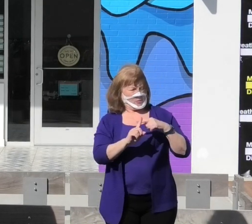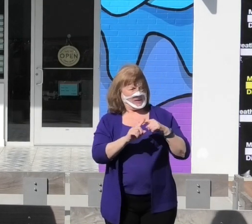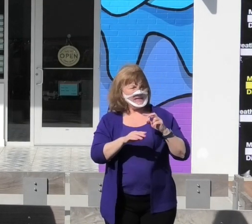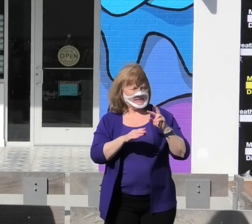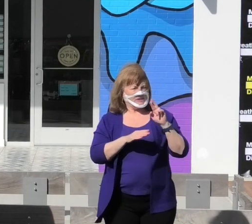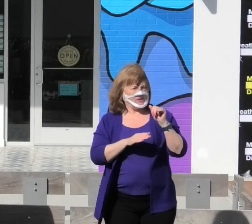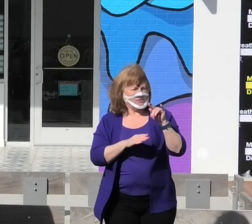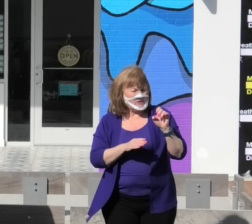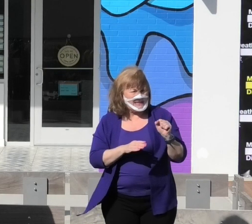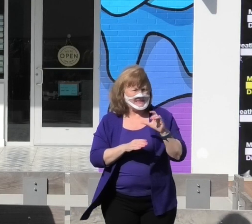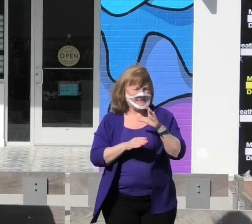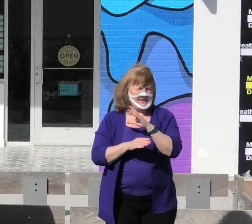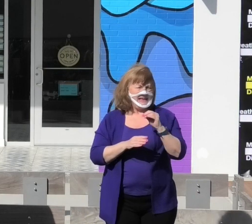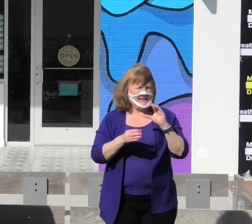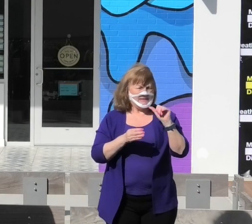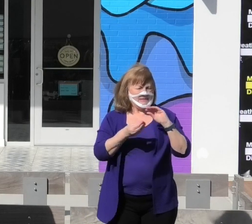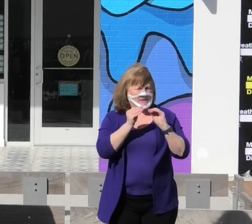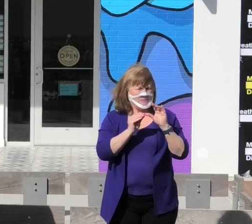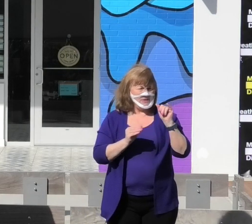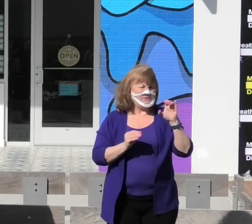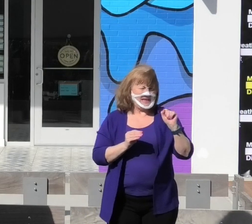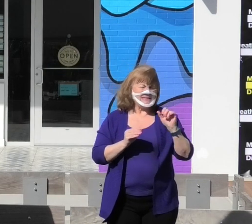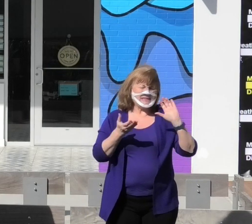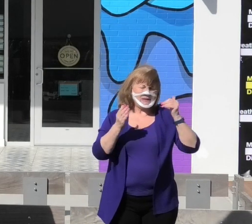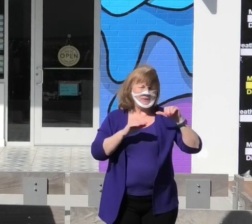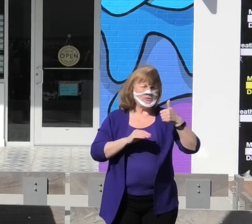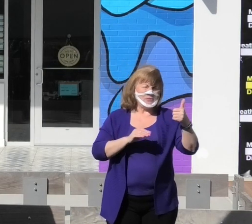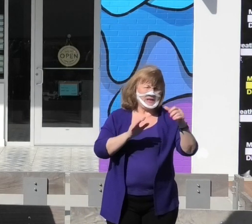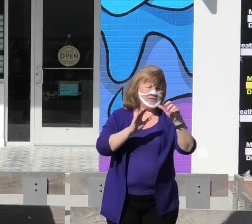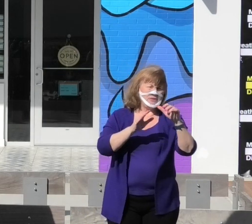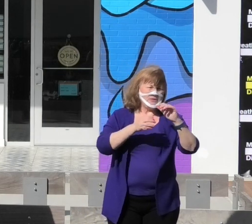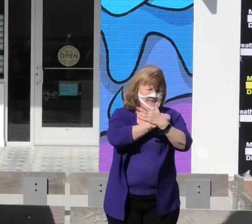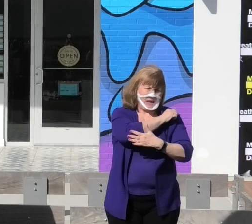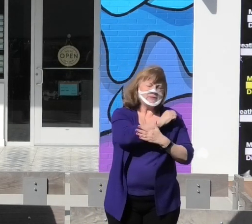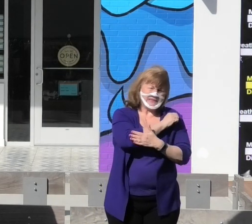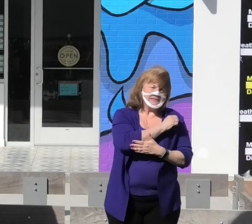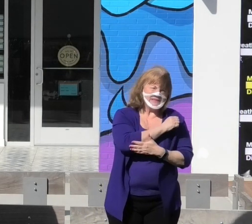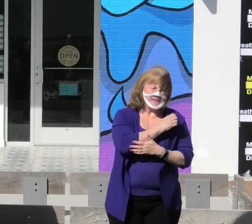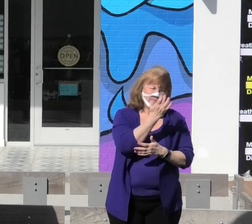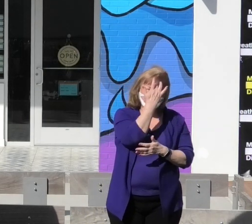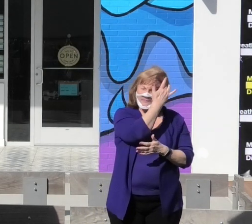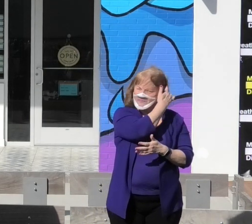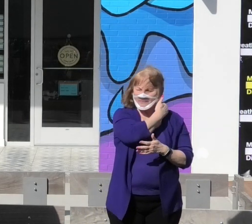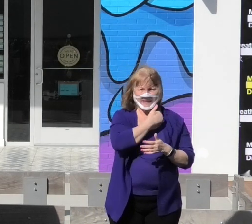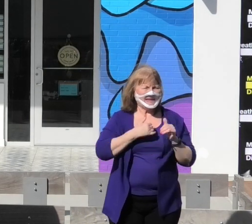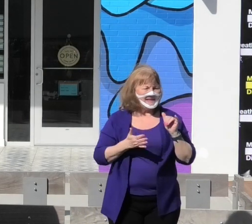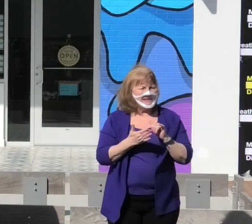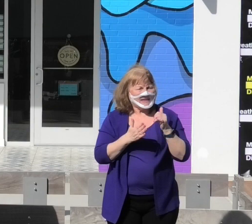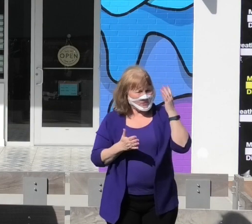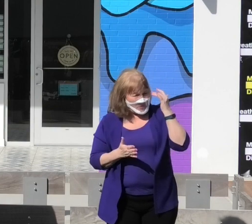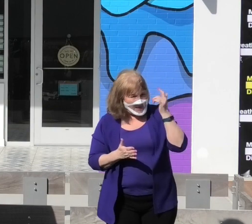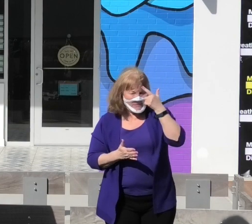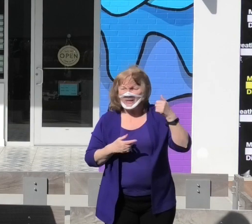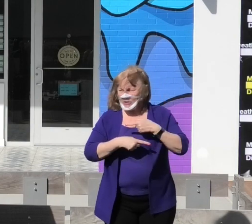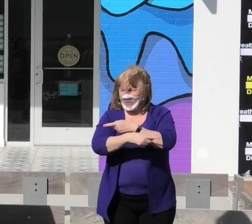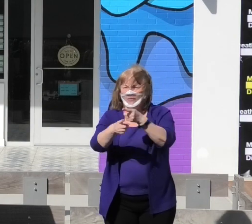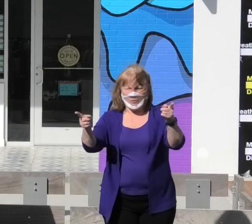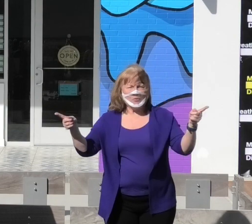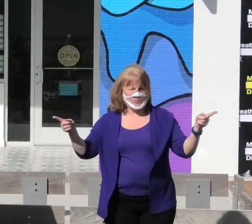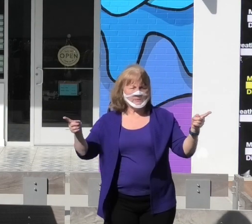and case rates than many other jurisdictions. And that is because of all of you.